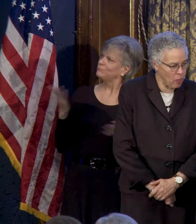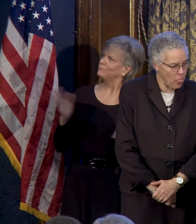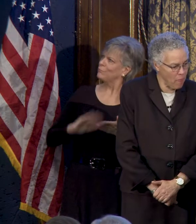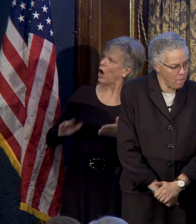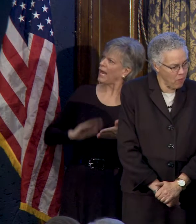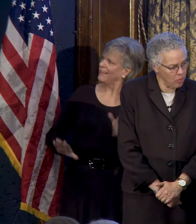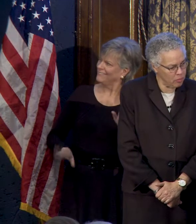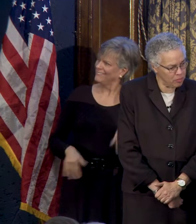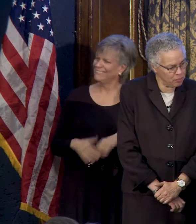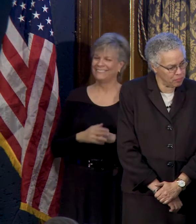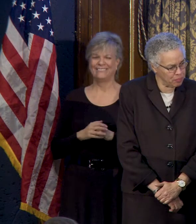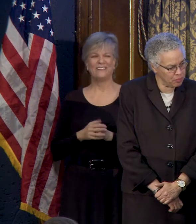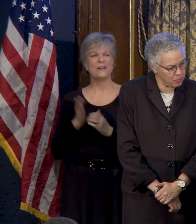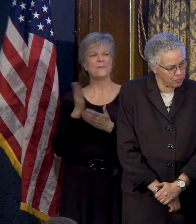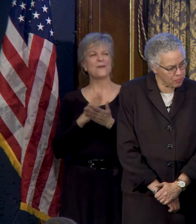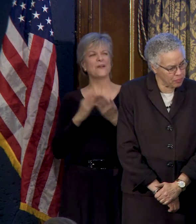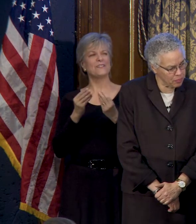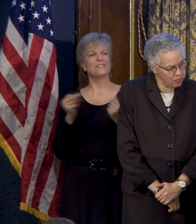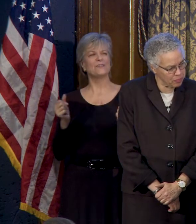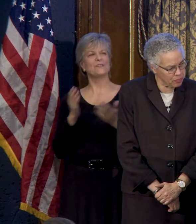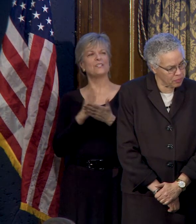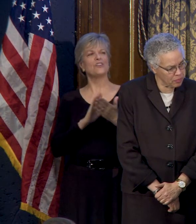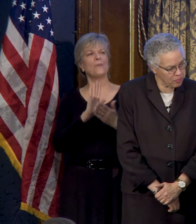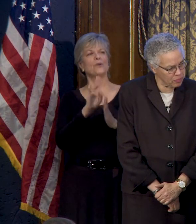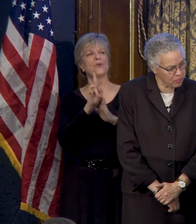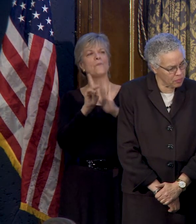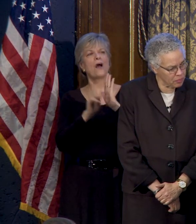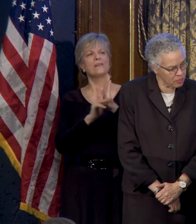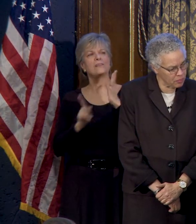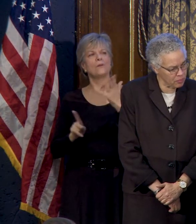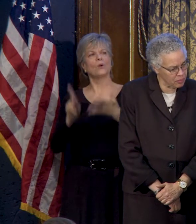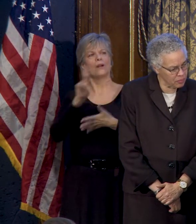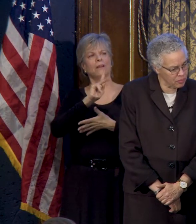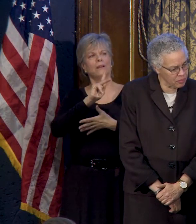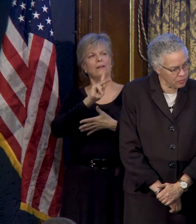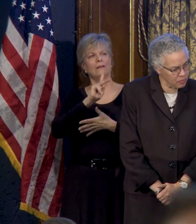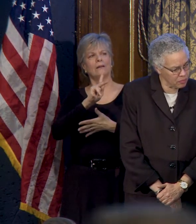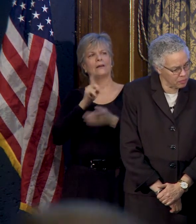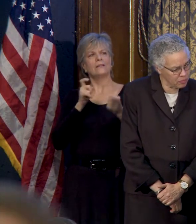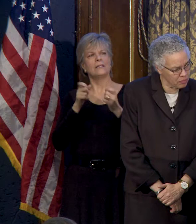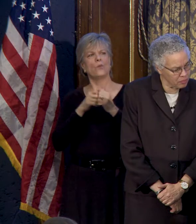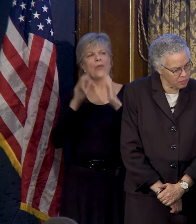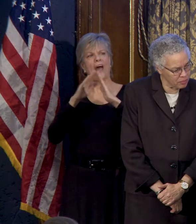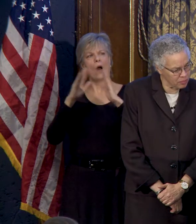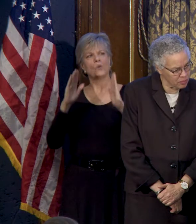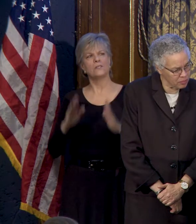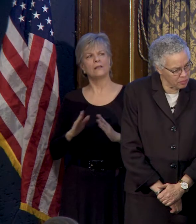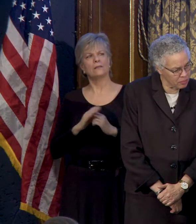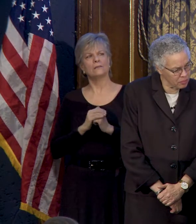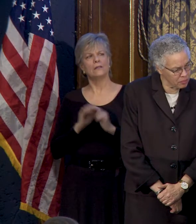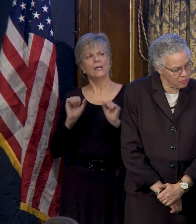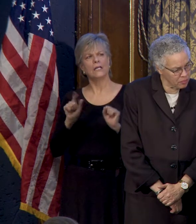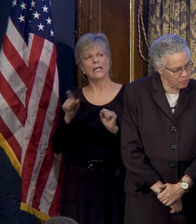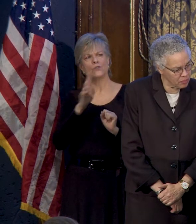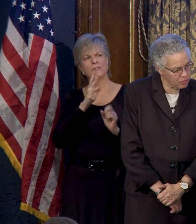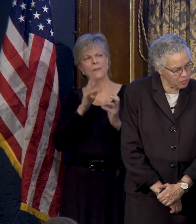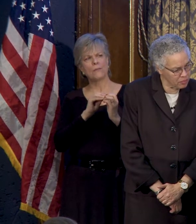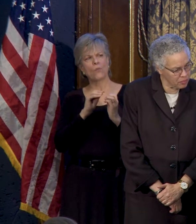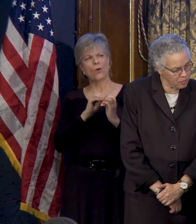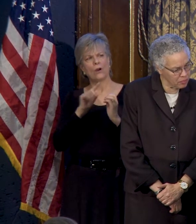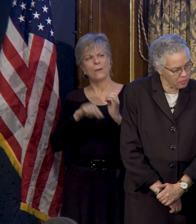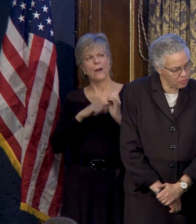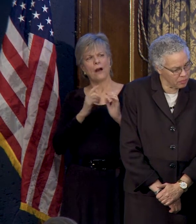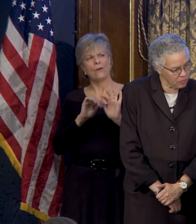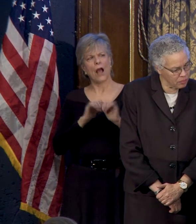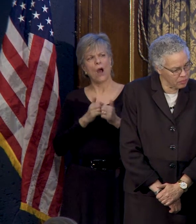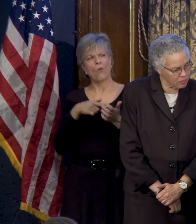Part of the solution to some of your policy priorities deal with housing. Can you speak more about